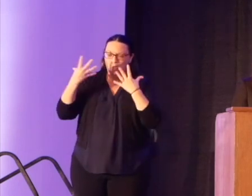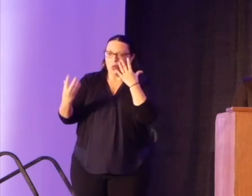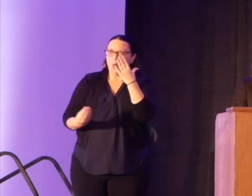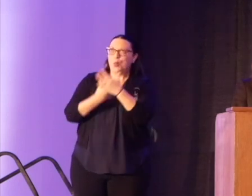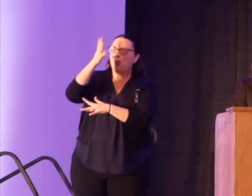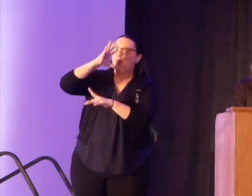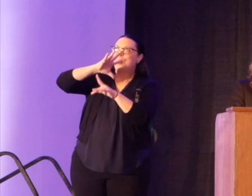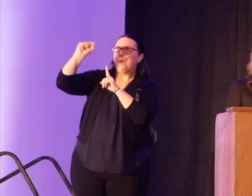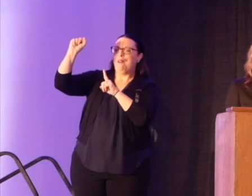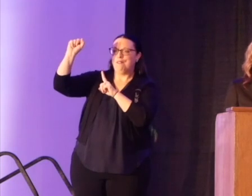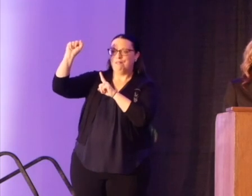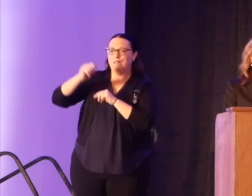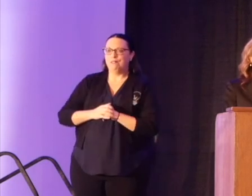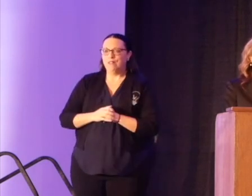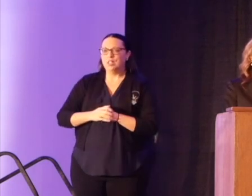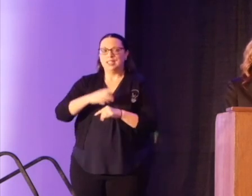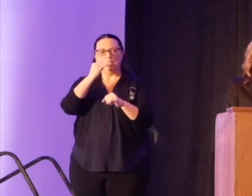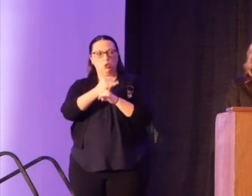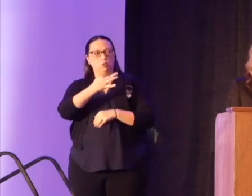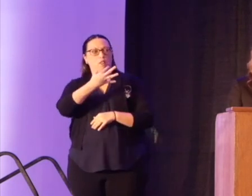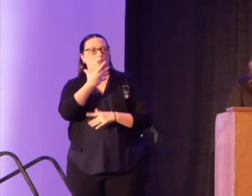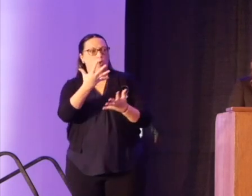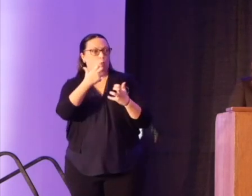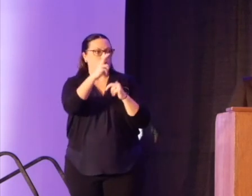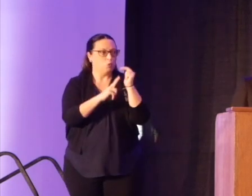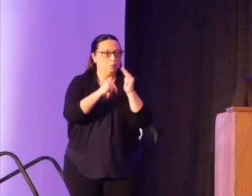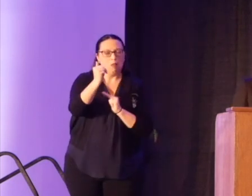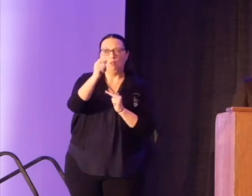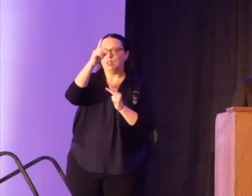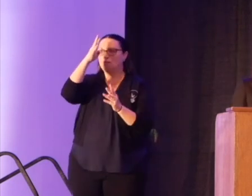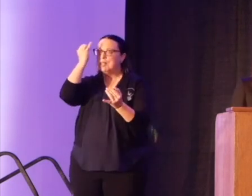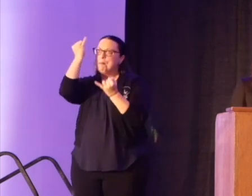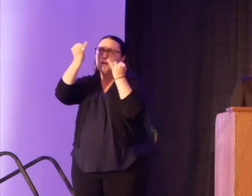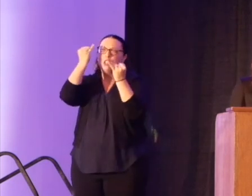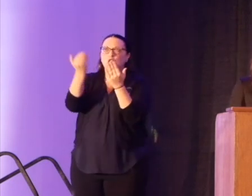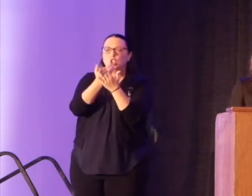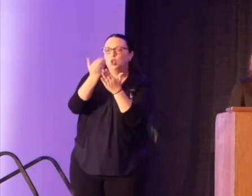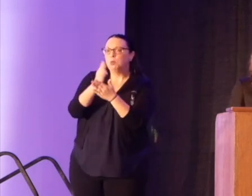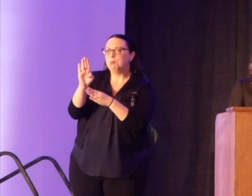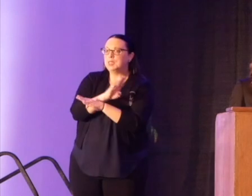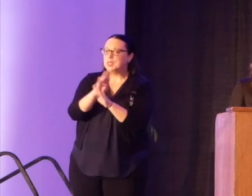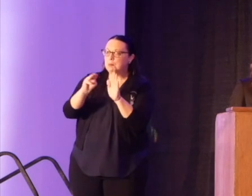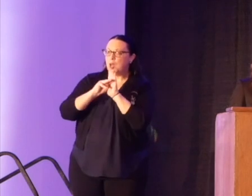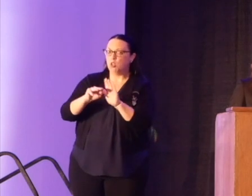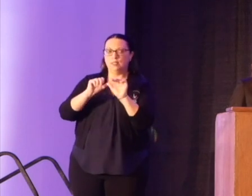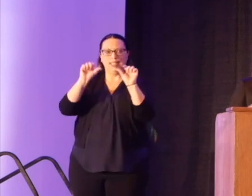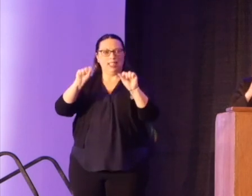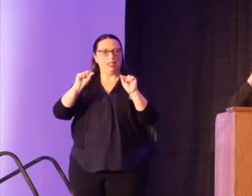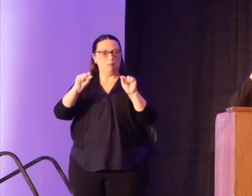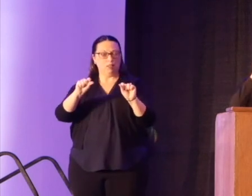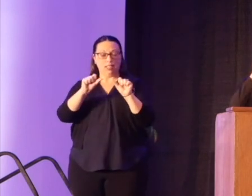As institutions of color look to build and reimagine business models of sustainability that move us into the future,